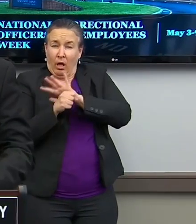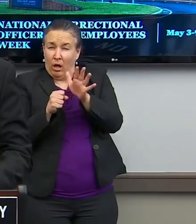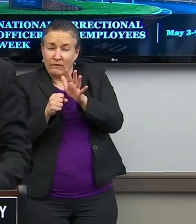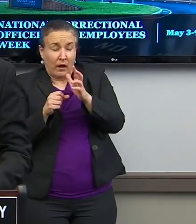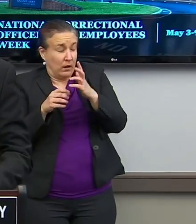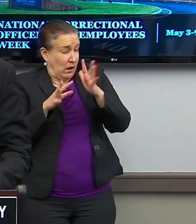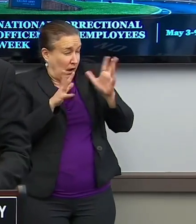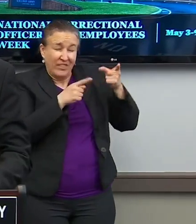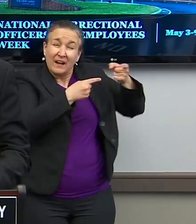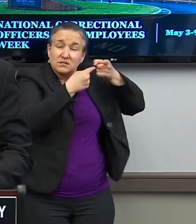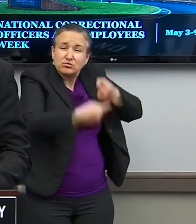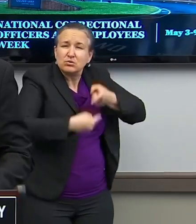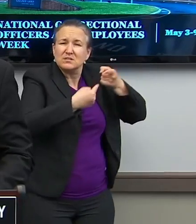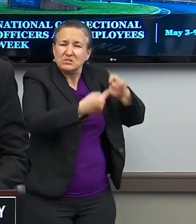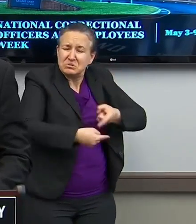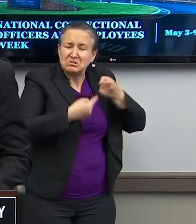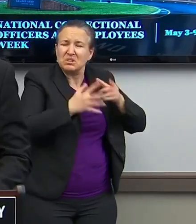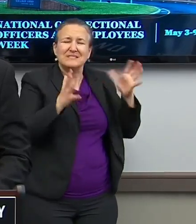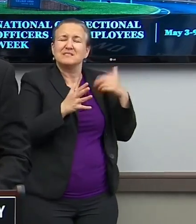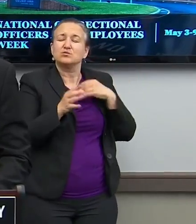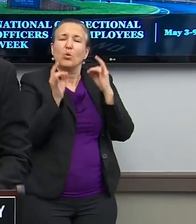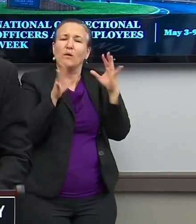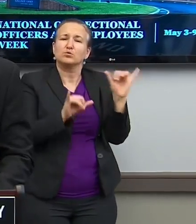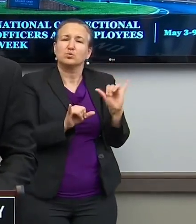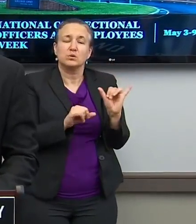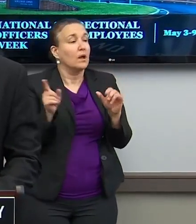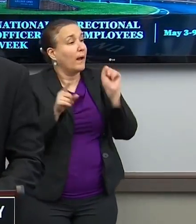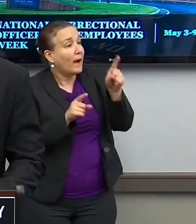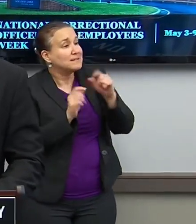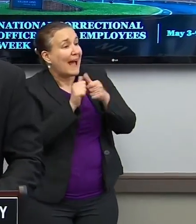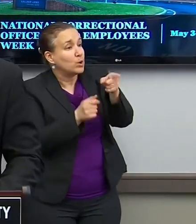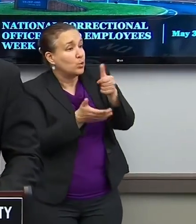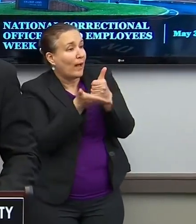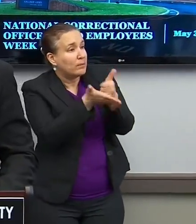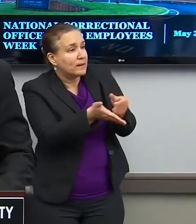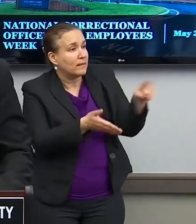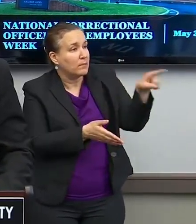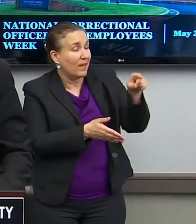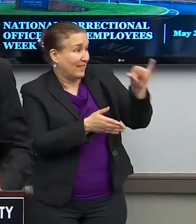And they're struggling as well. And that's terrible as well, too. So what do you do in help that father?